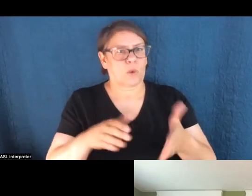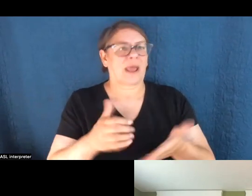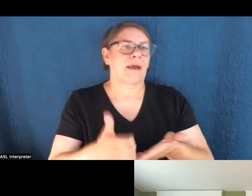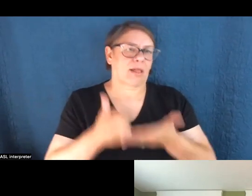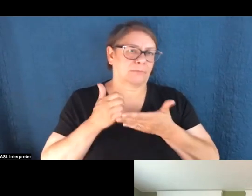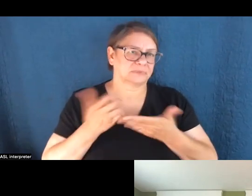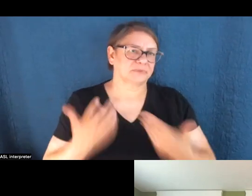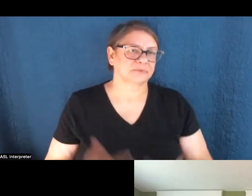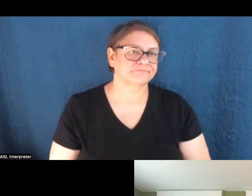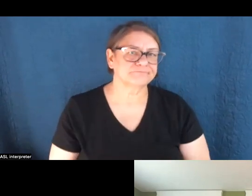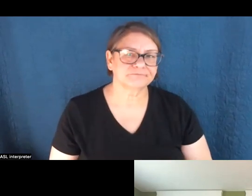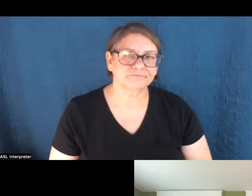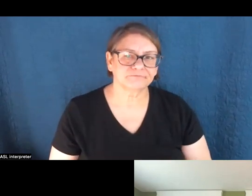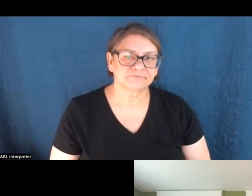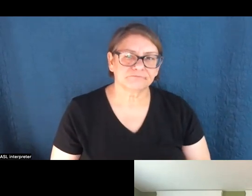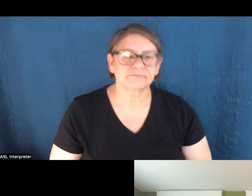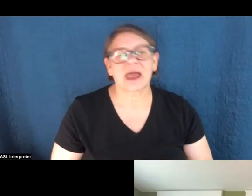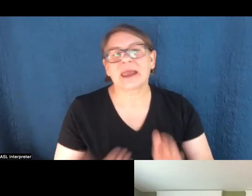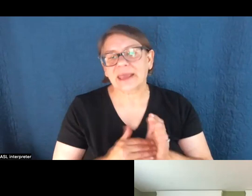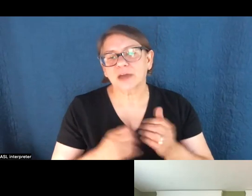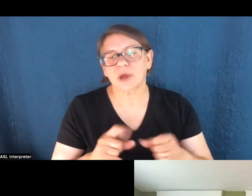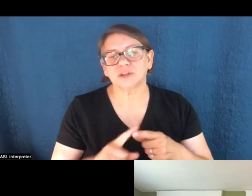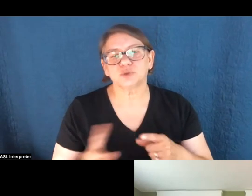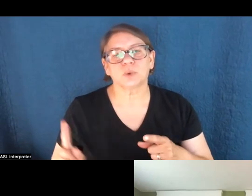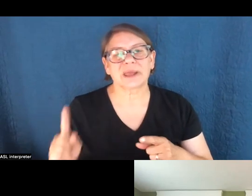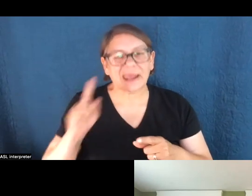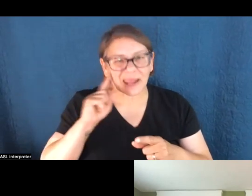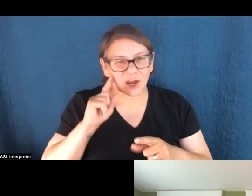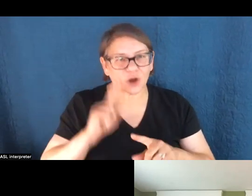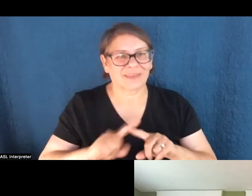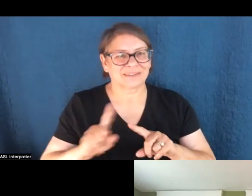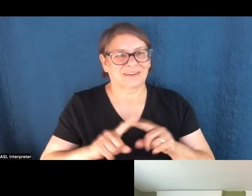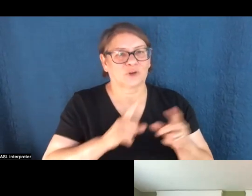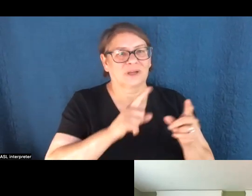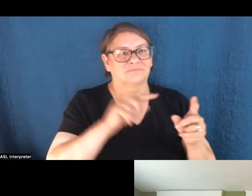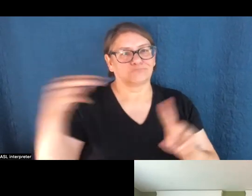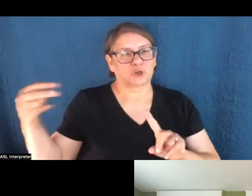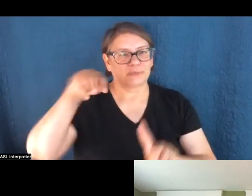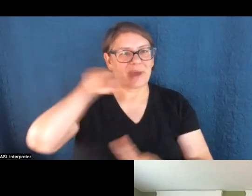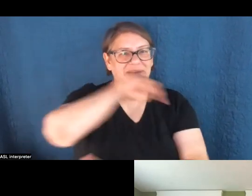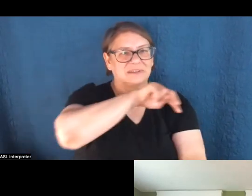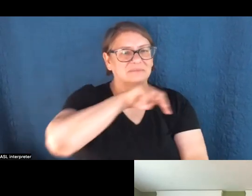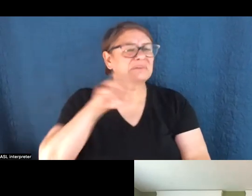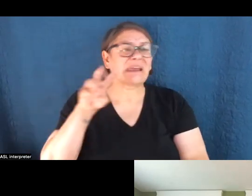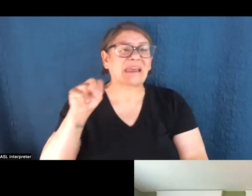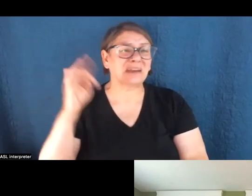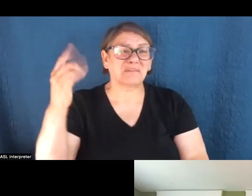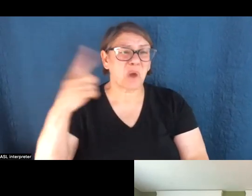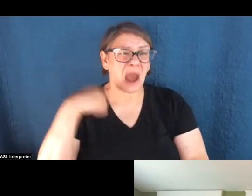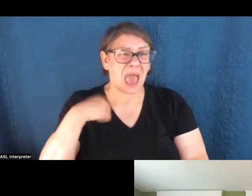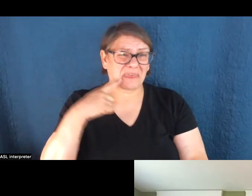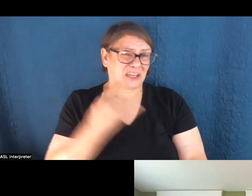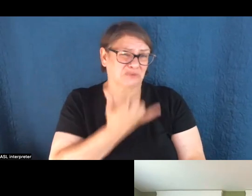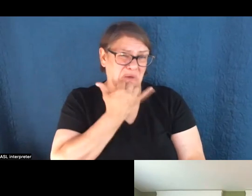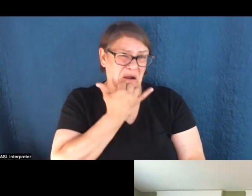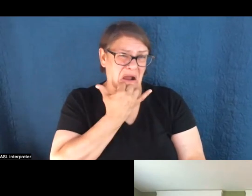think. Um, and just, you know, again, trying to hear out all the sides, even if there's a side that I, I don't think gets it exactly right. Like I tried to